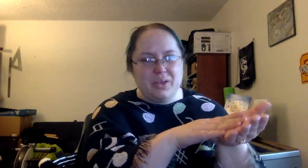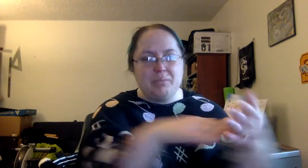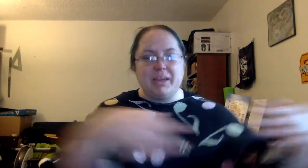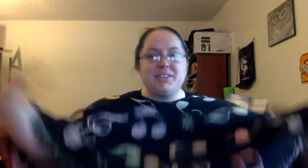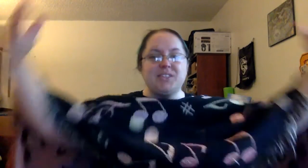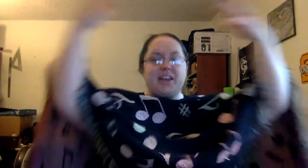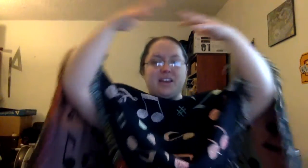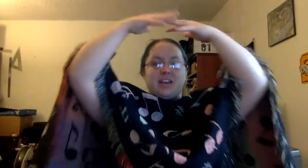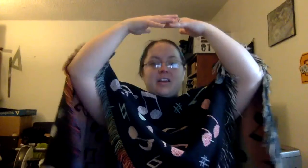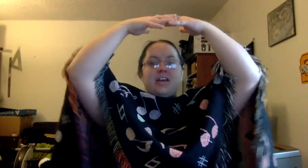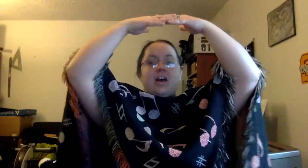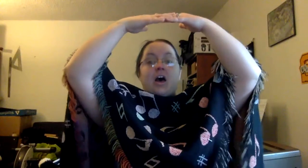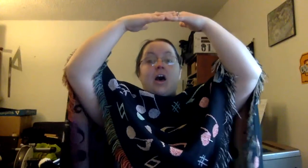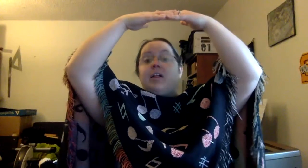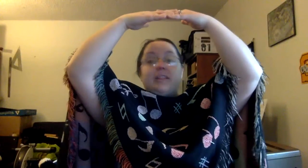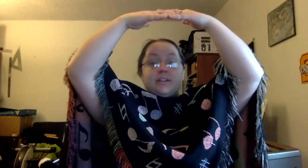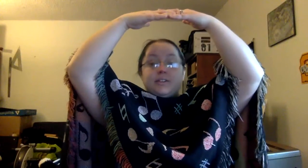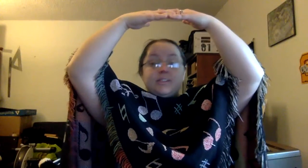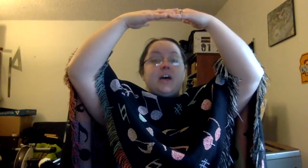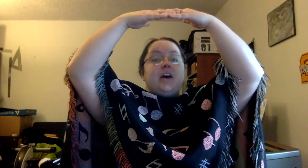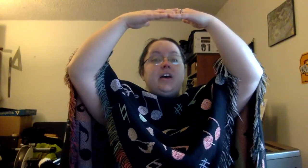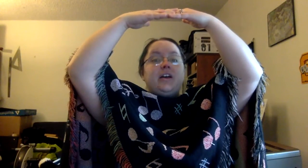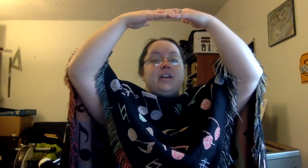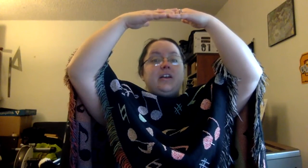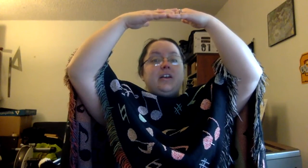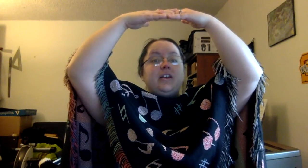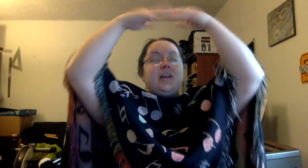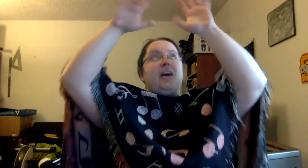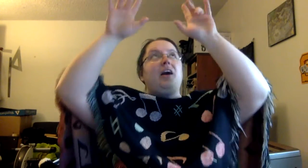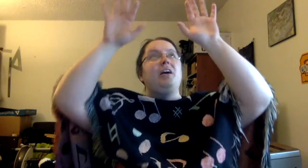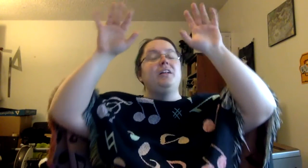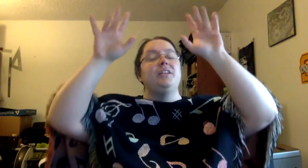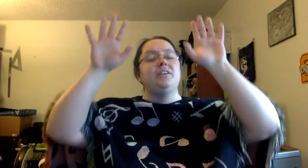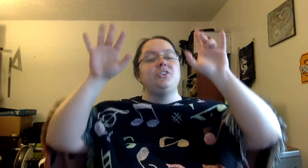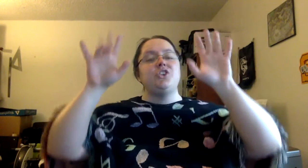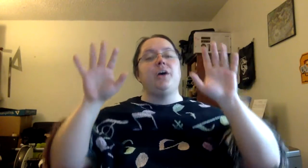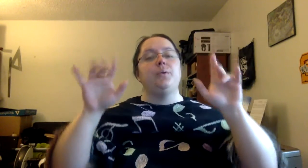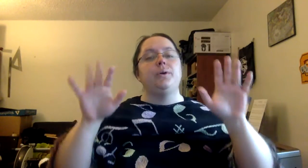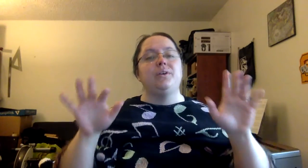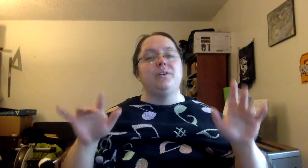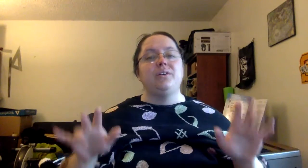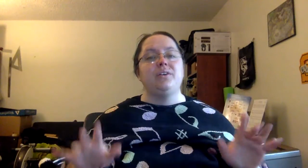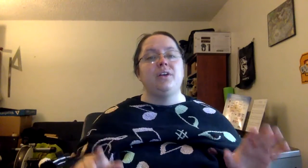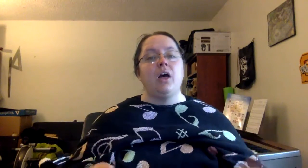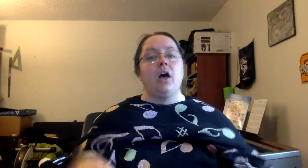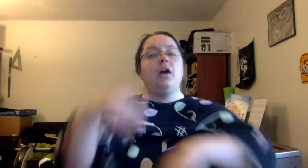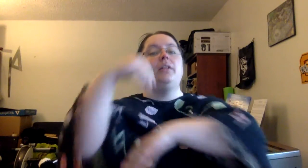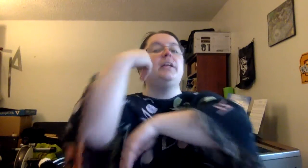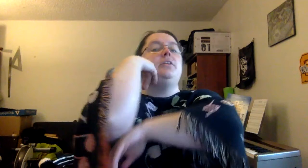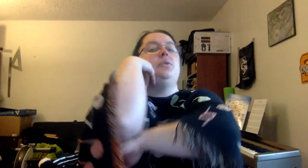Make the sun. A little sun. A little shower. A little